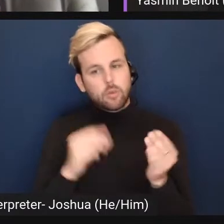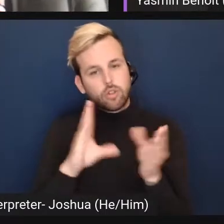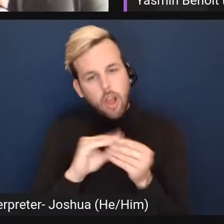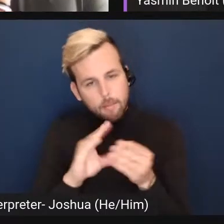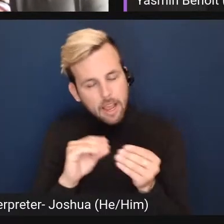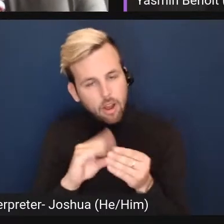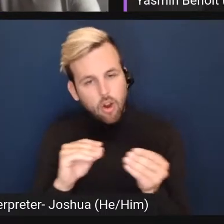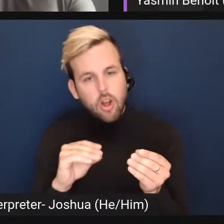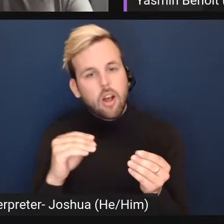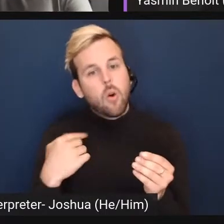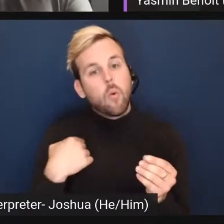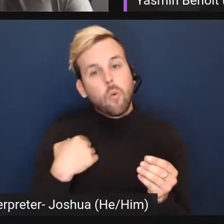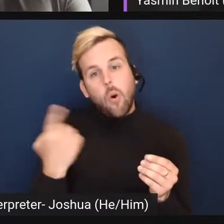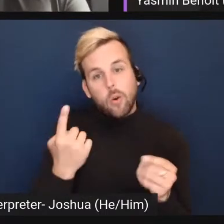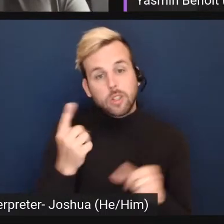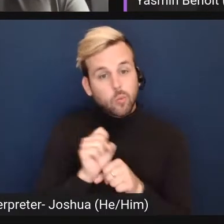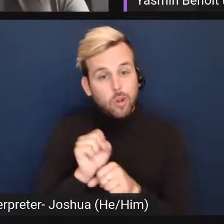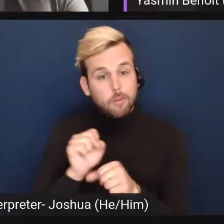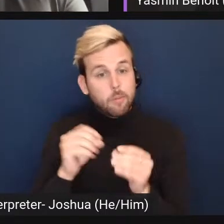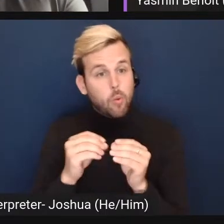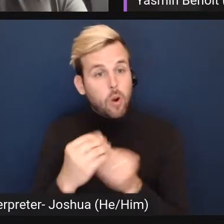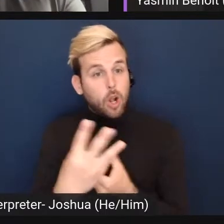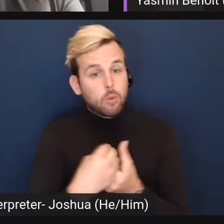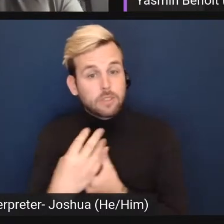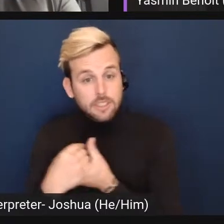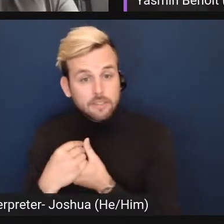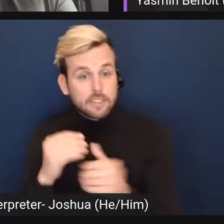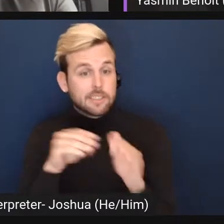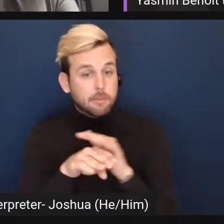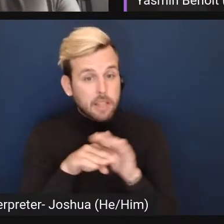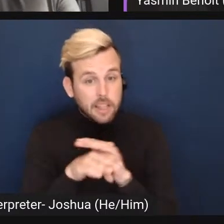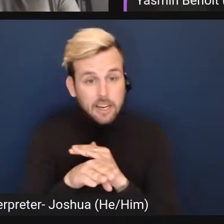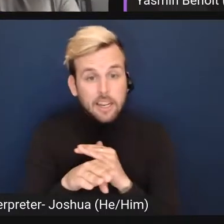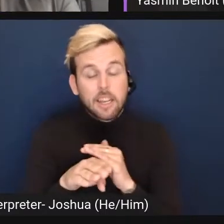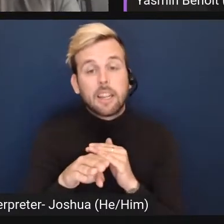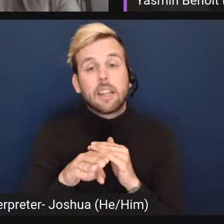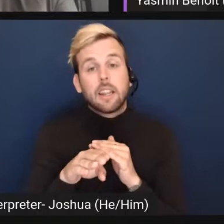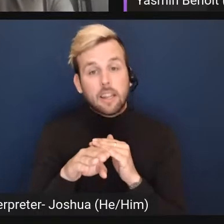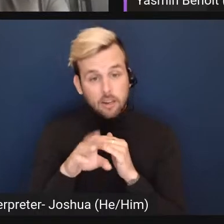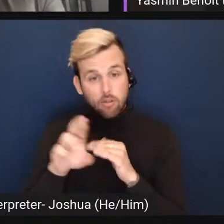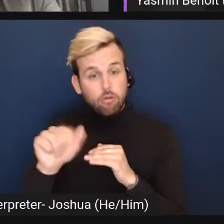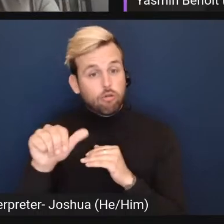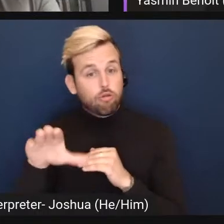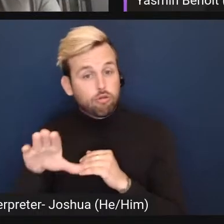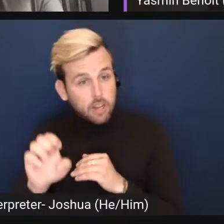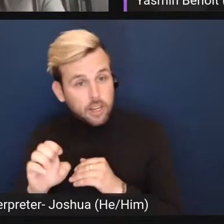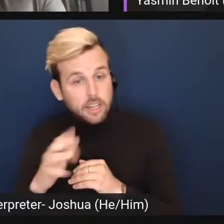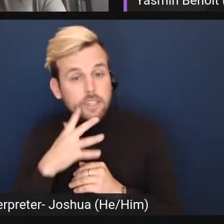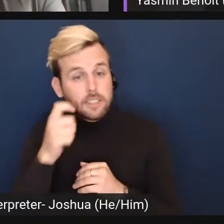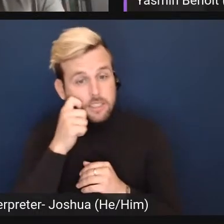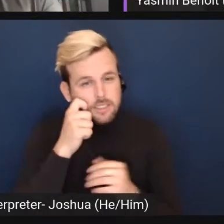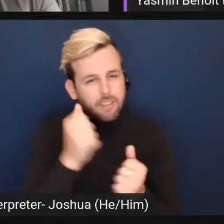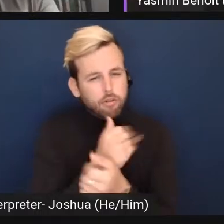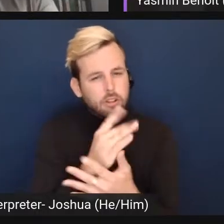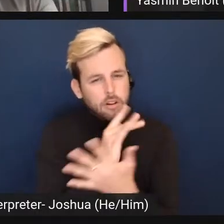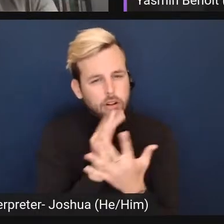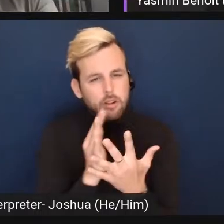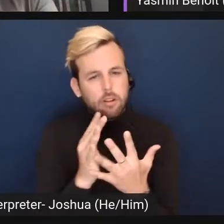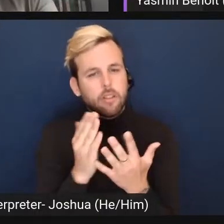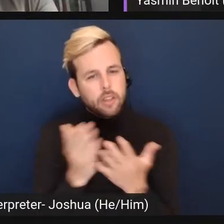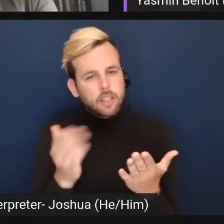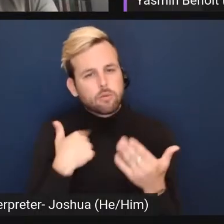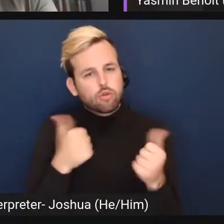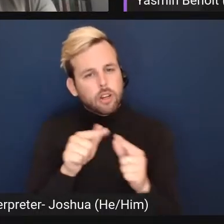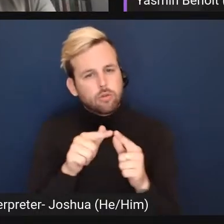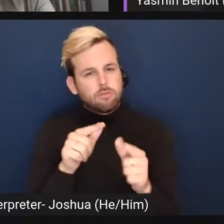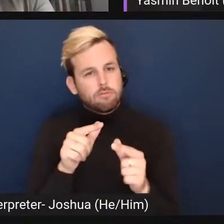you know, we're always working on being more inclusive in terms of accessibility, in terms of race and ethnicity, like, there's a whole bunch of other things that, like, we're trying